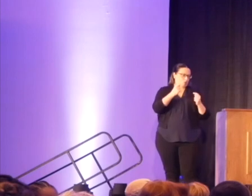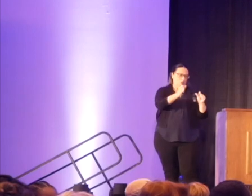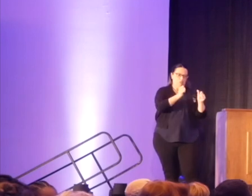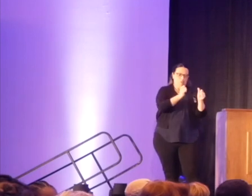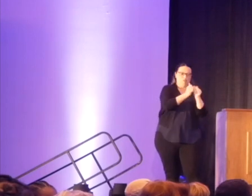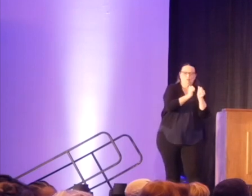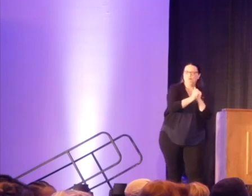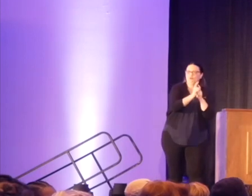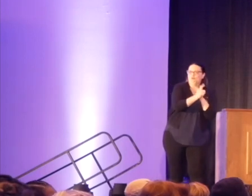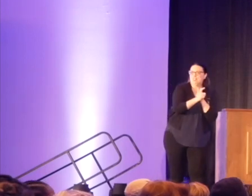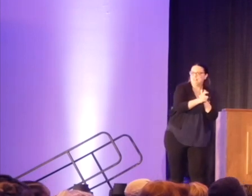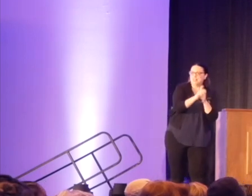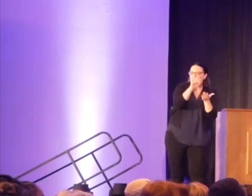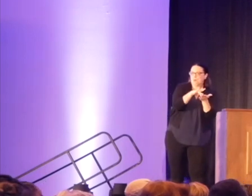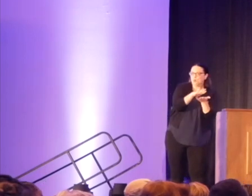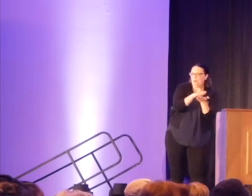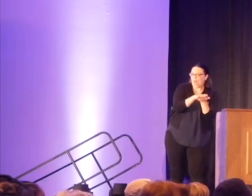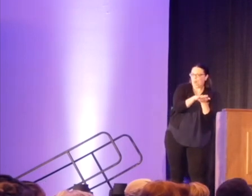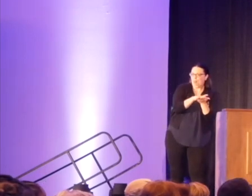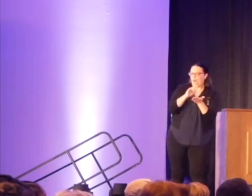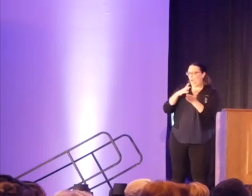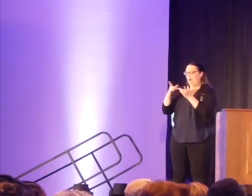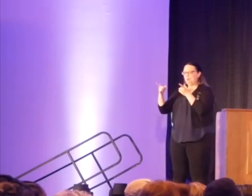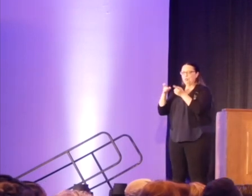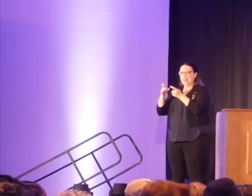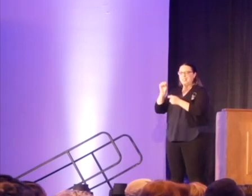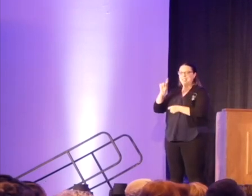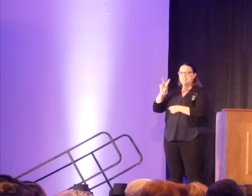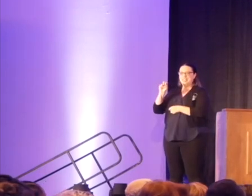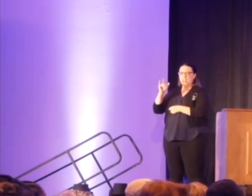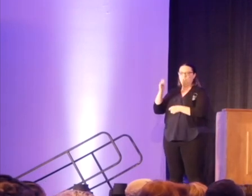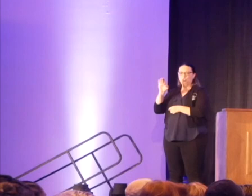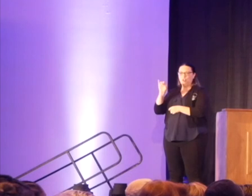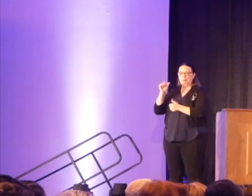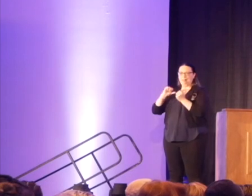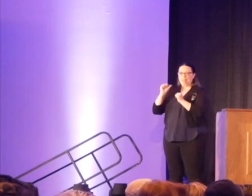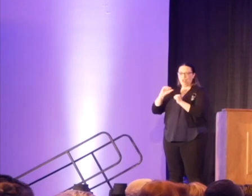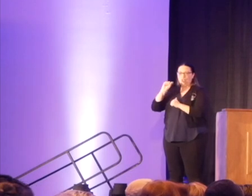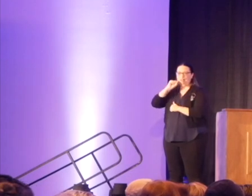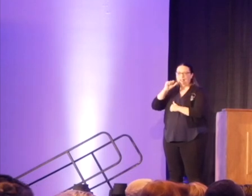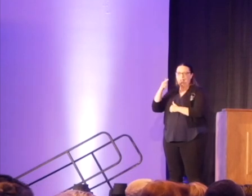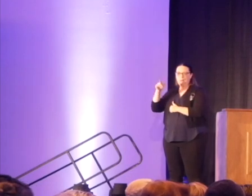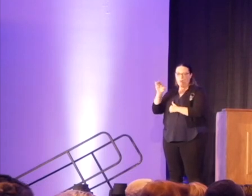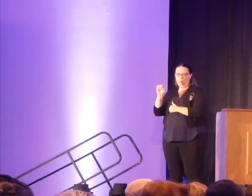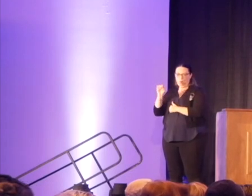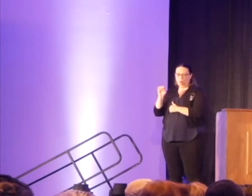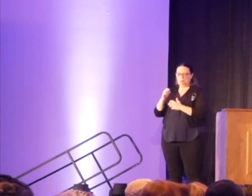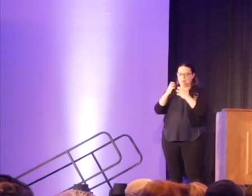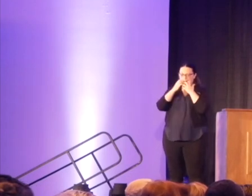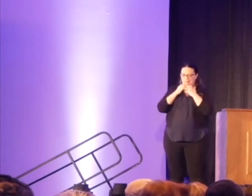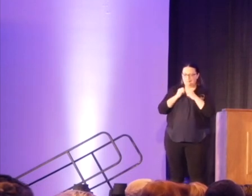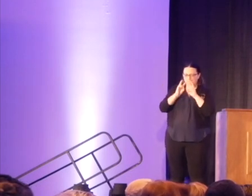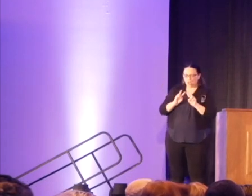in middle school, or I am directing the Steve Jobs Theater at Apple, the core values that they gave me have